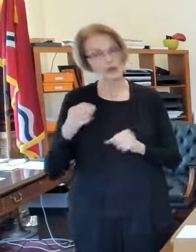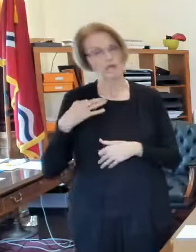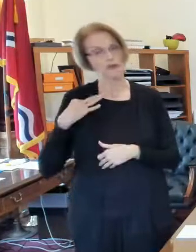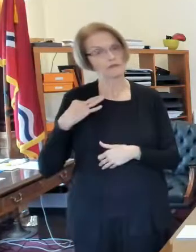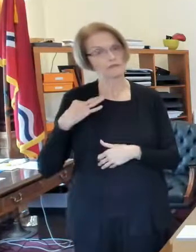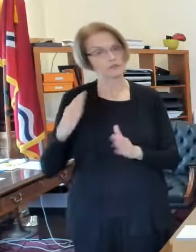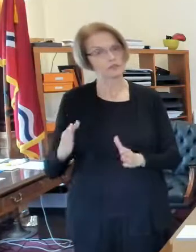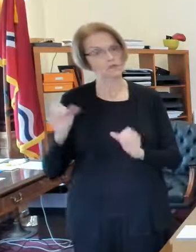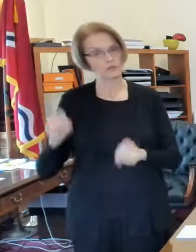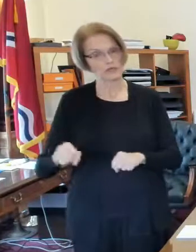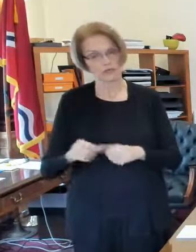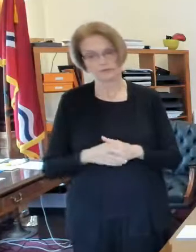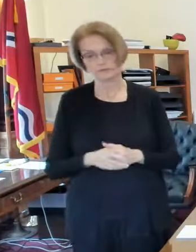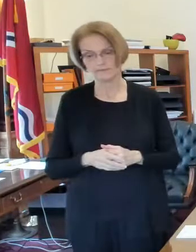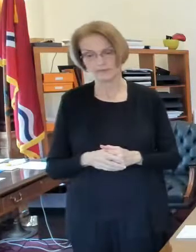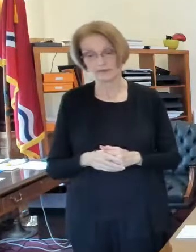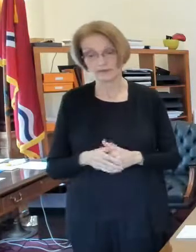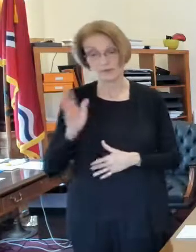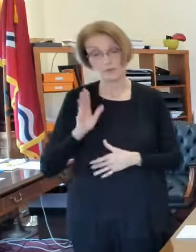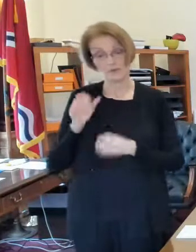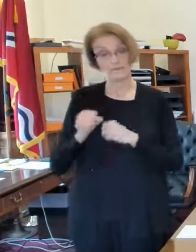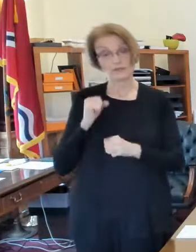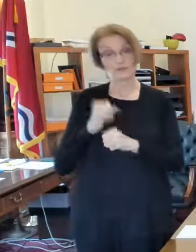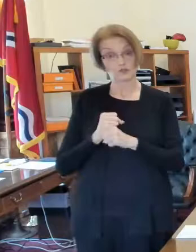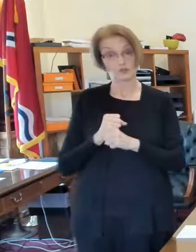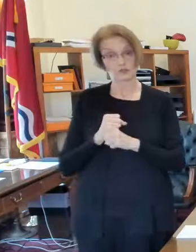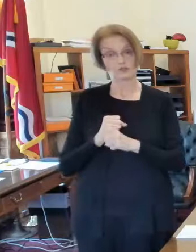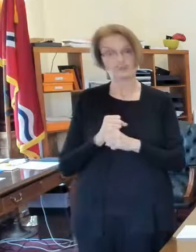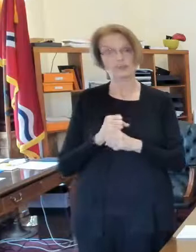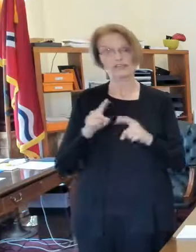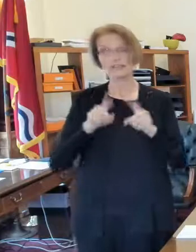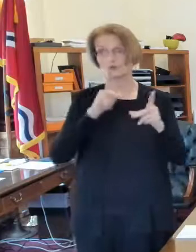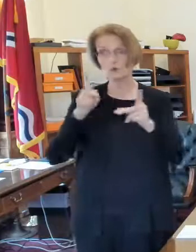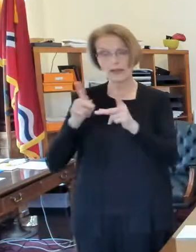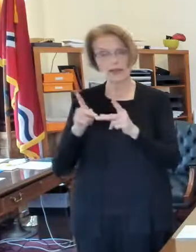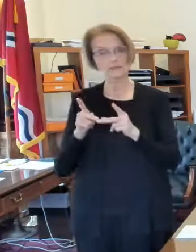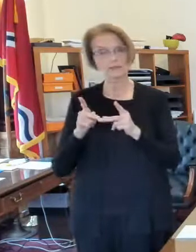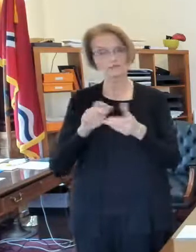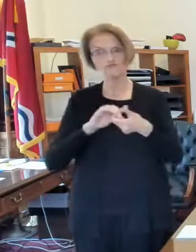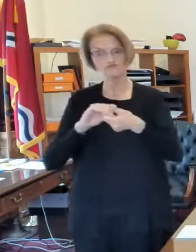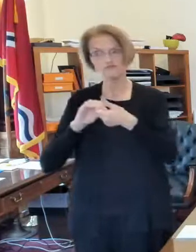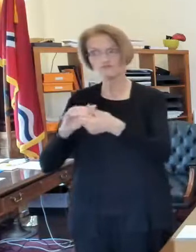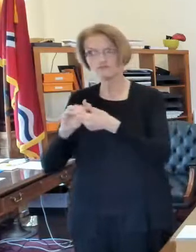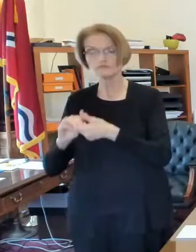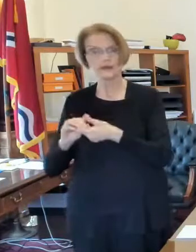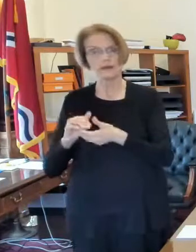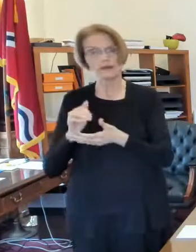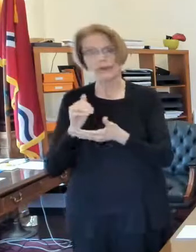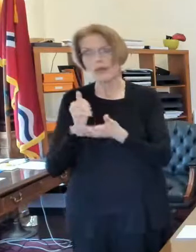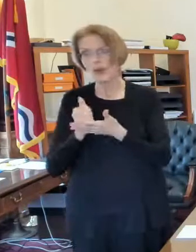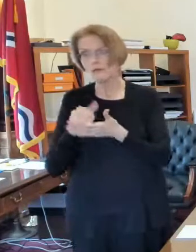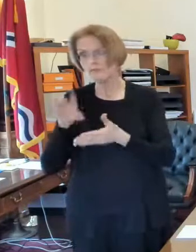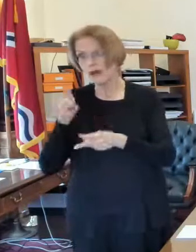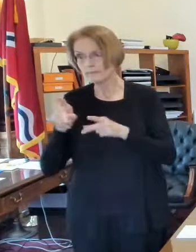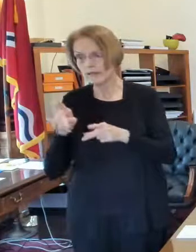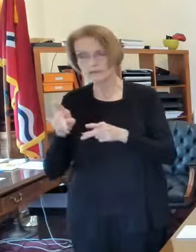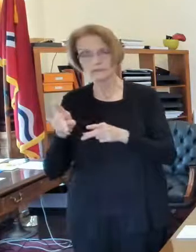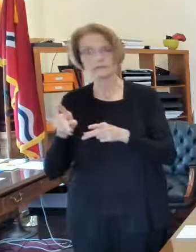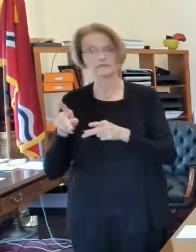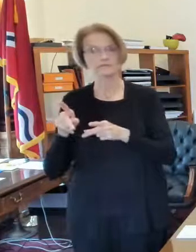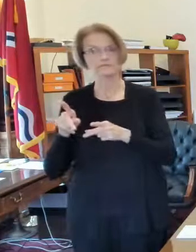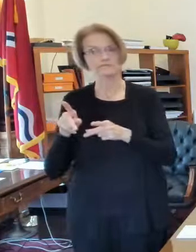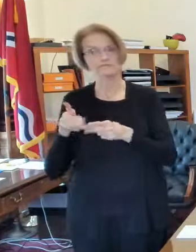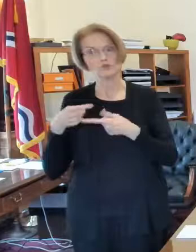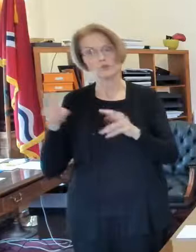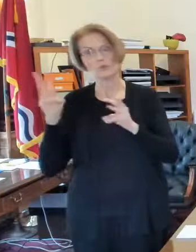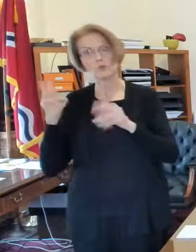places that previous in previous years we had worked with with regard to helping us house the homeless particularly in the winter